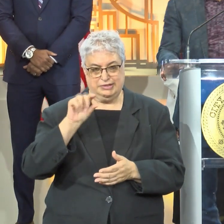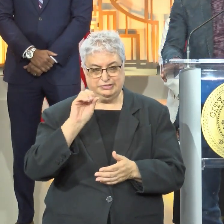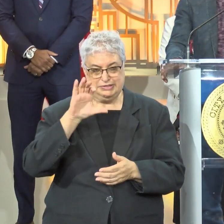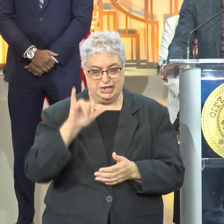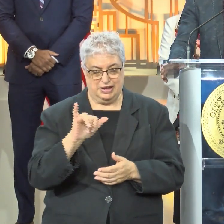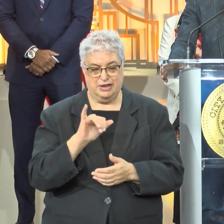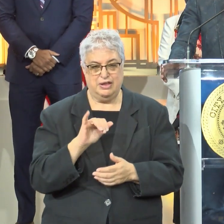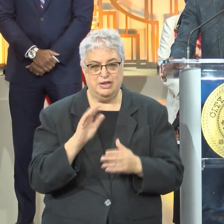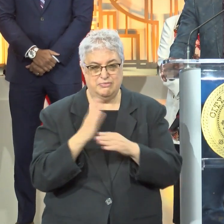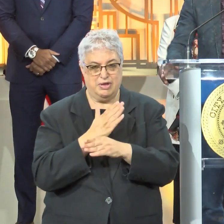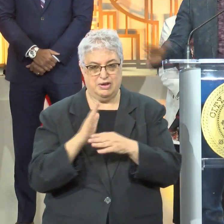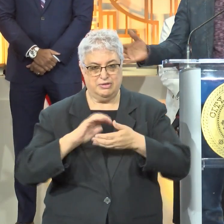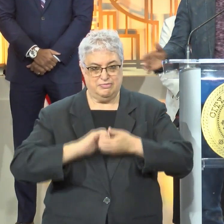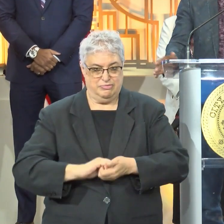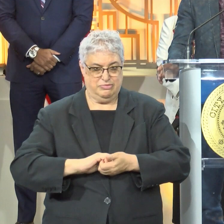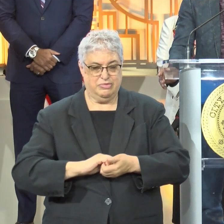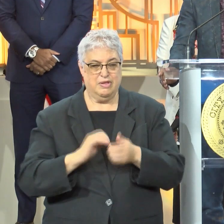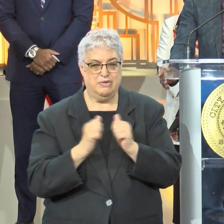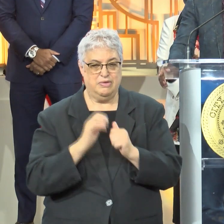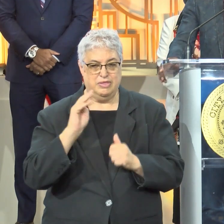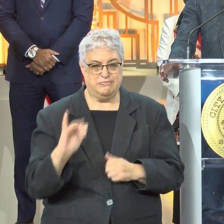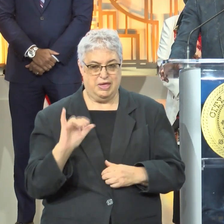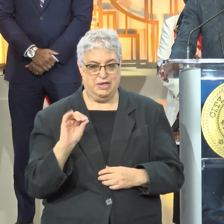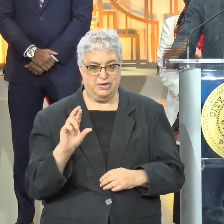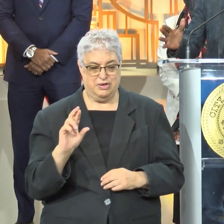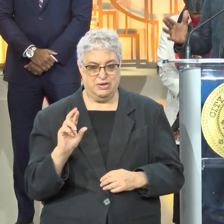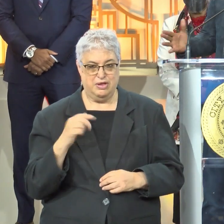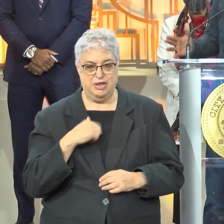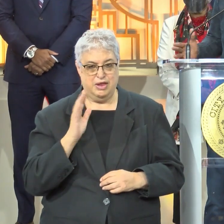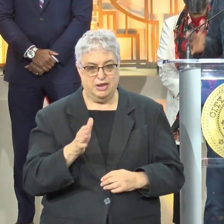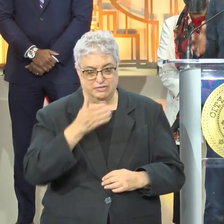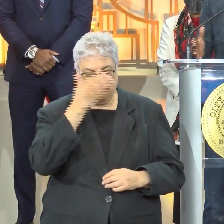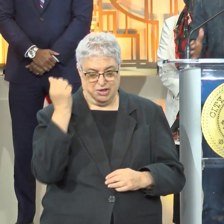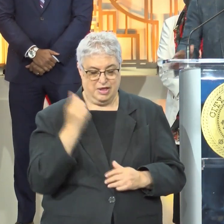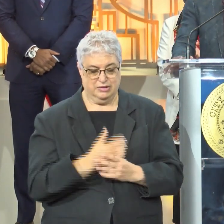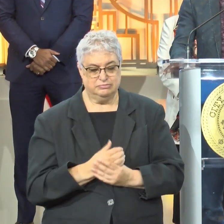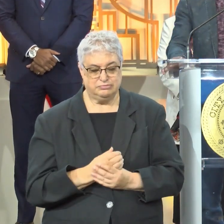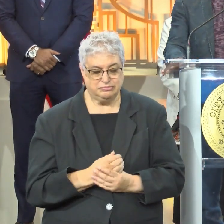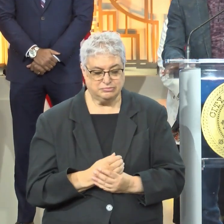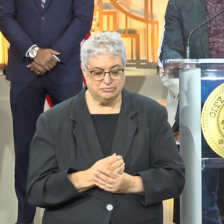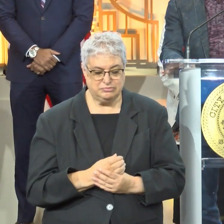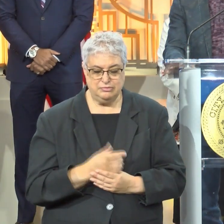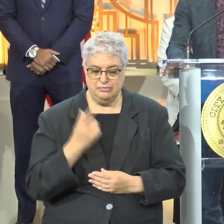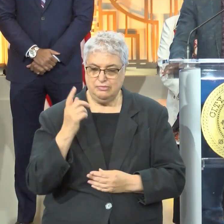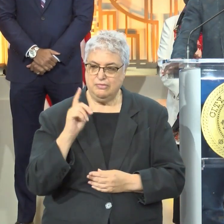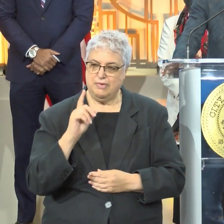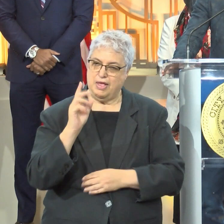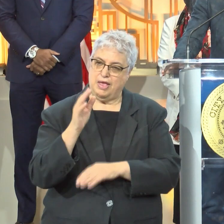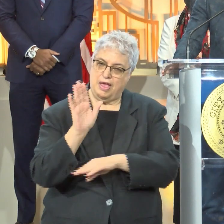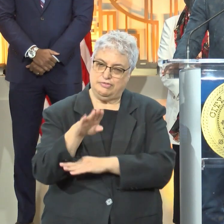city and the mayor is just stalwart. Let me be very brief and concise. I'll never forget one Thursday afternoon,